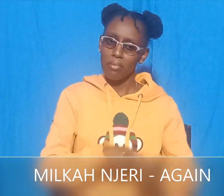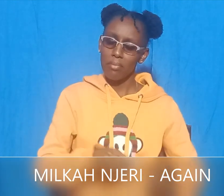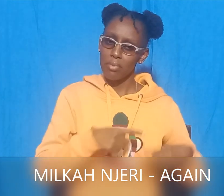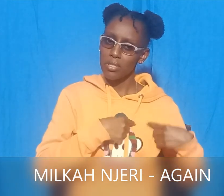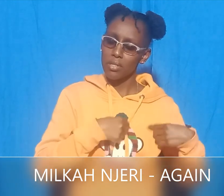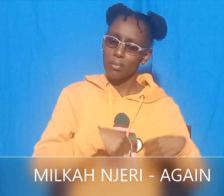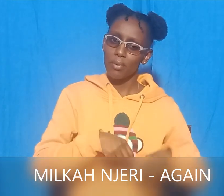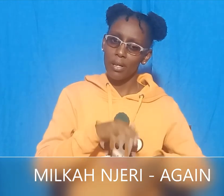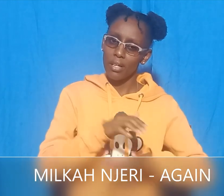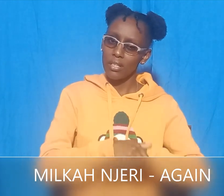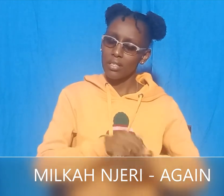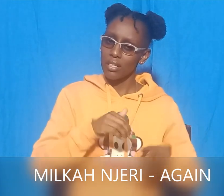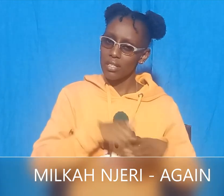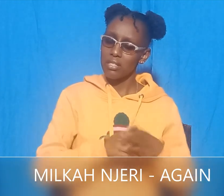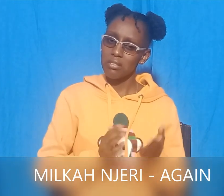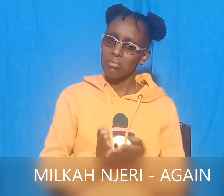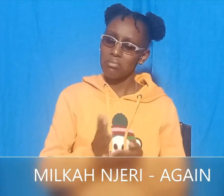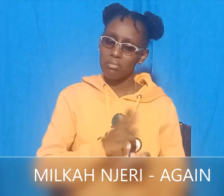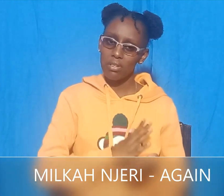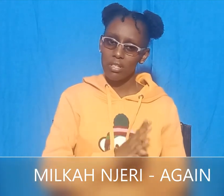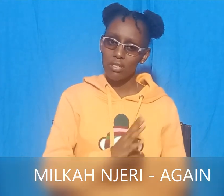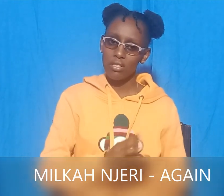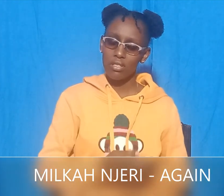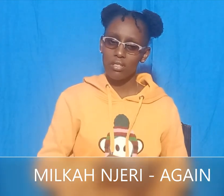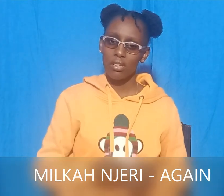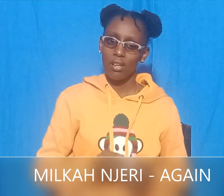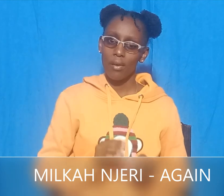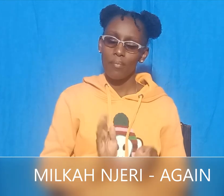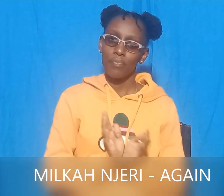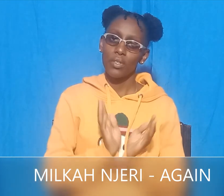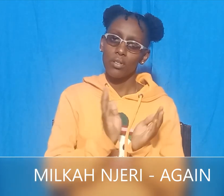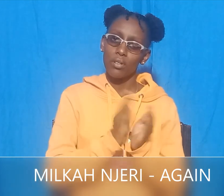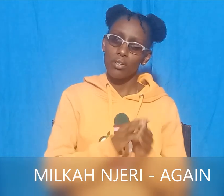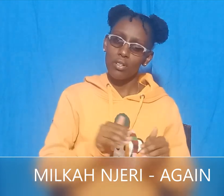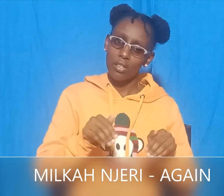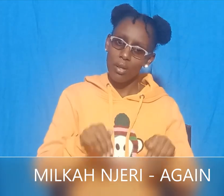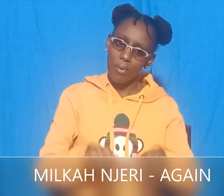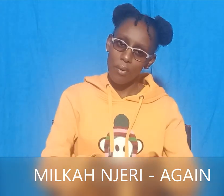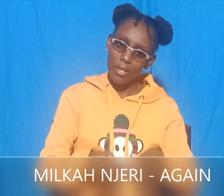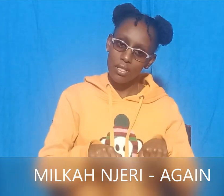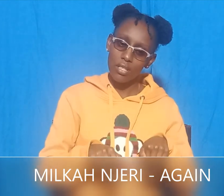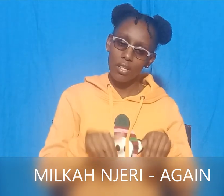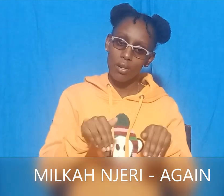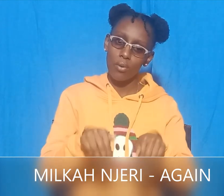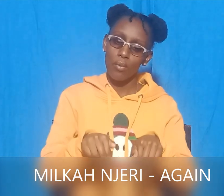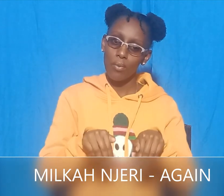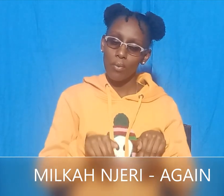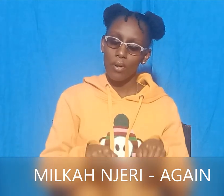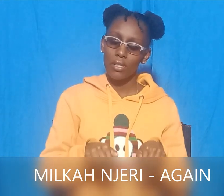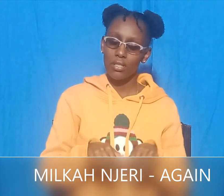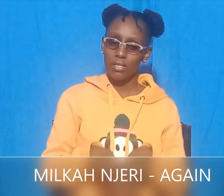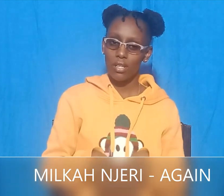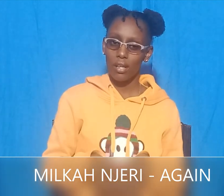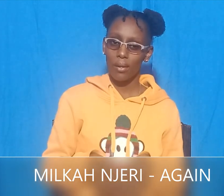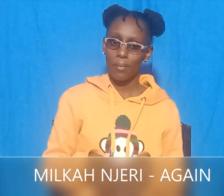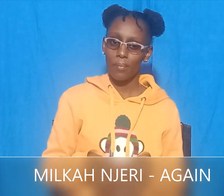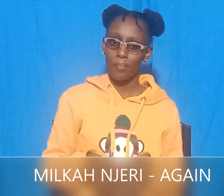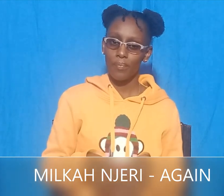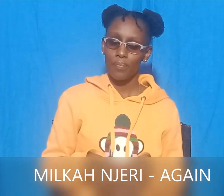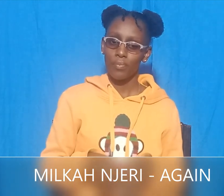in the branches. The crocodile waited and waited for the monkey. Then he shouted again,